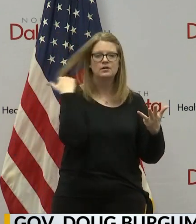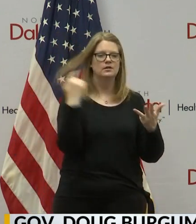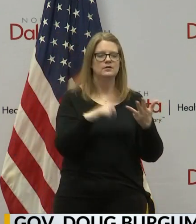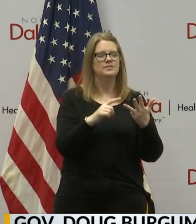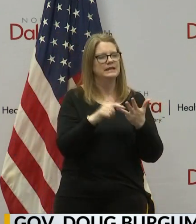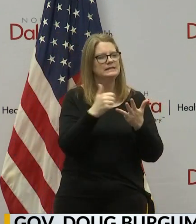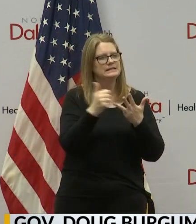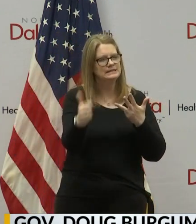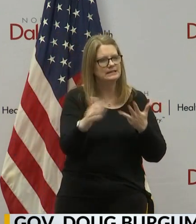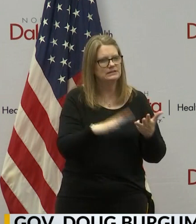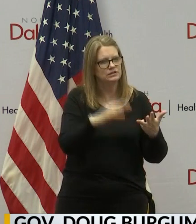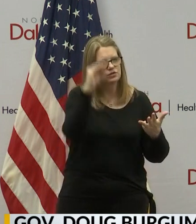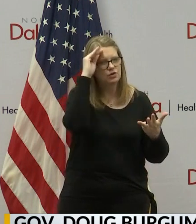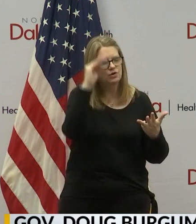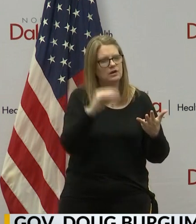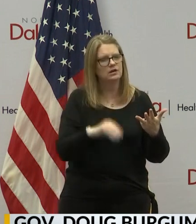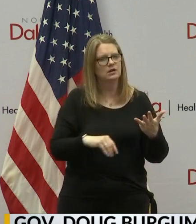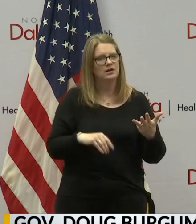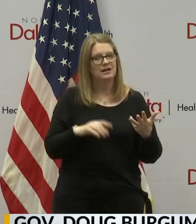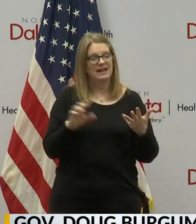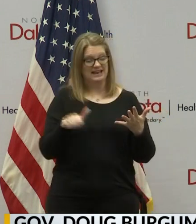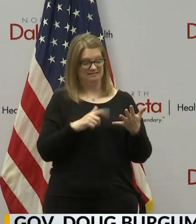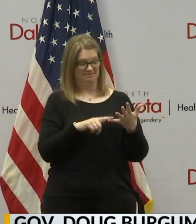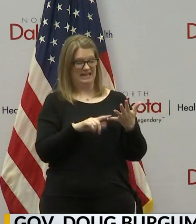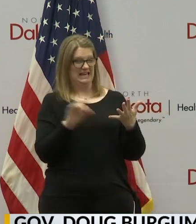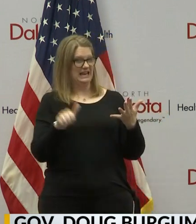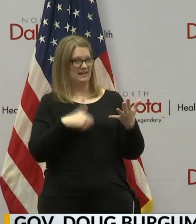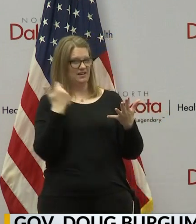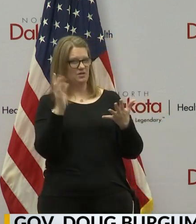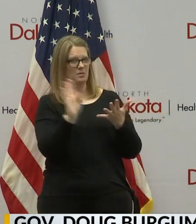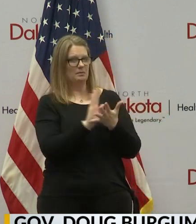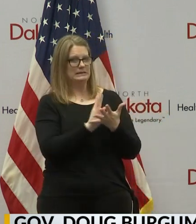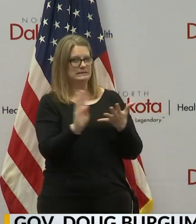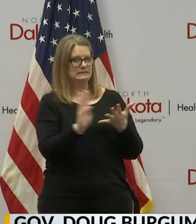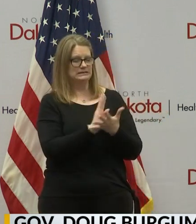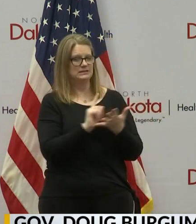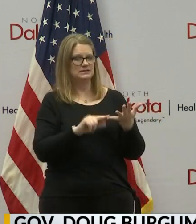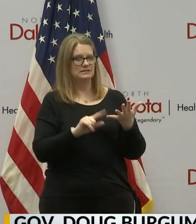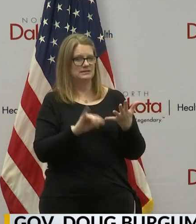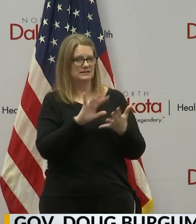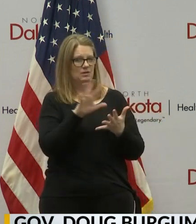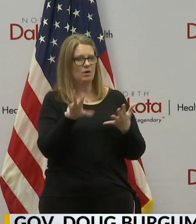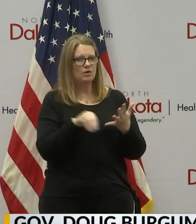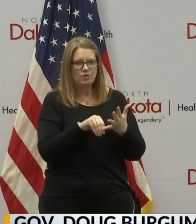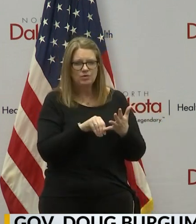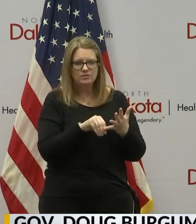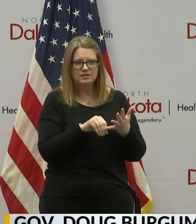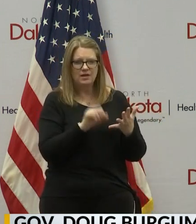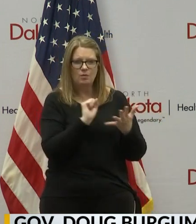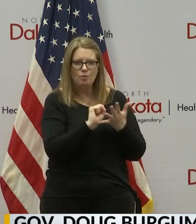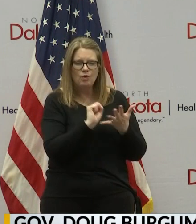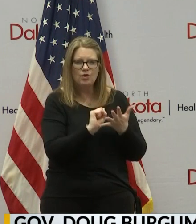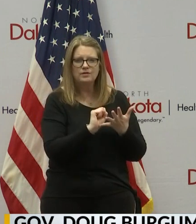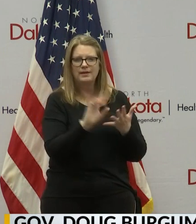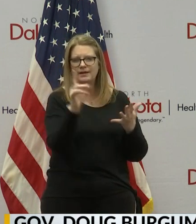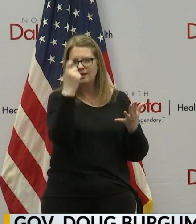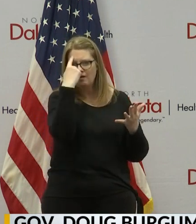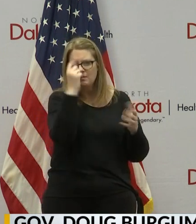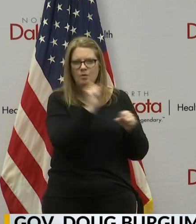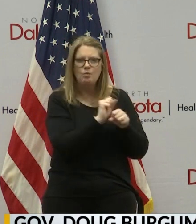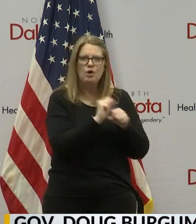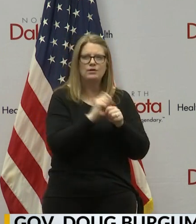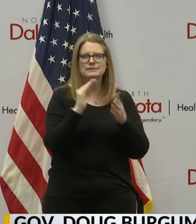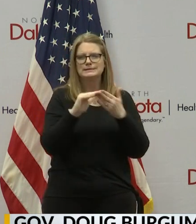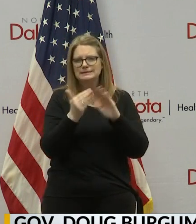learning that's still operating, and any other businesses that were part of that work that they do, including government work